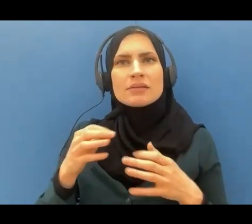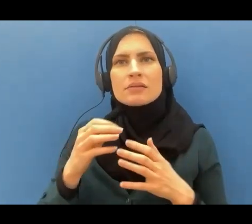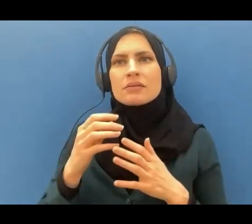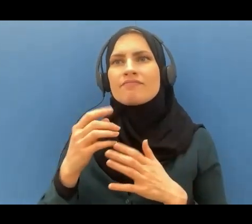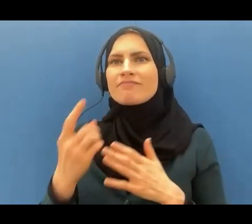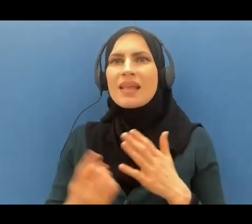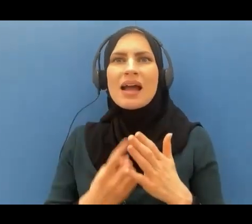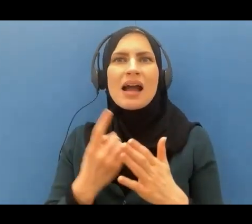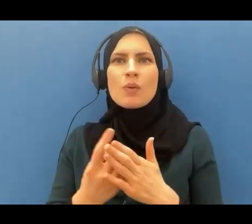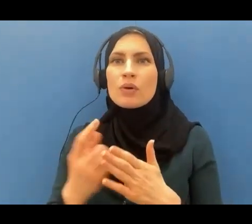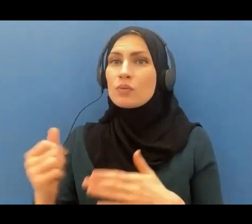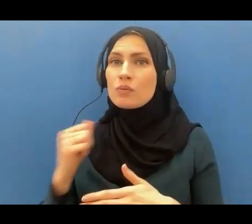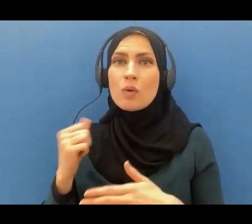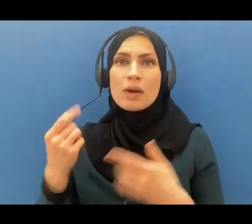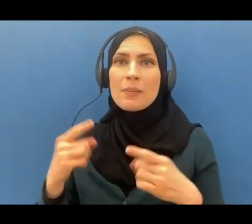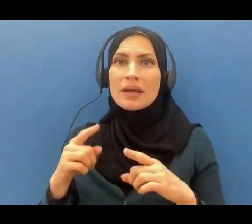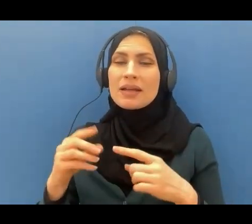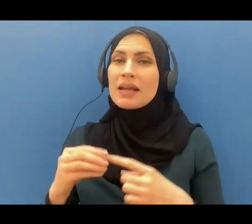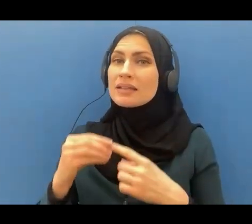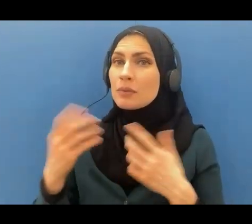except on the worst of the worst